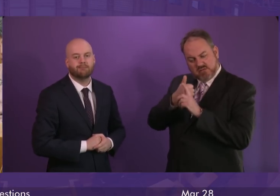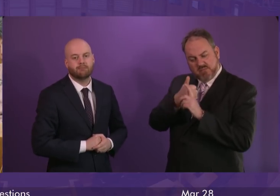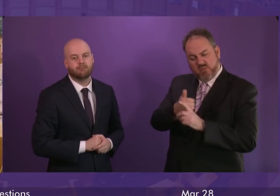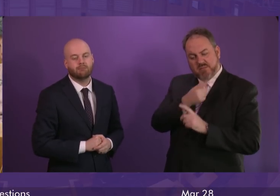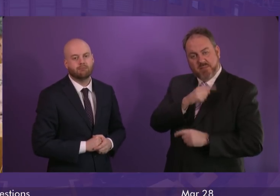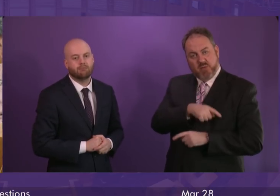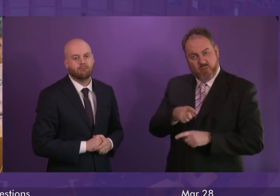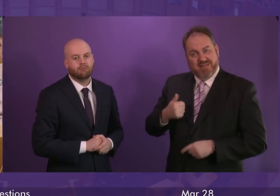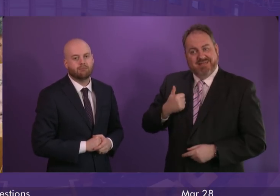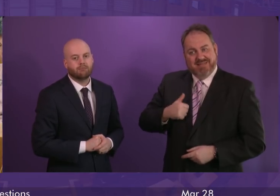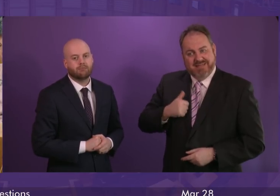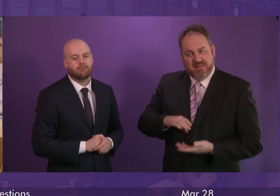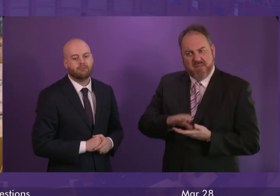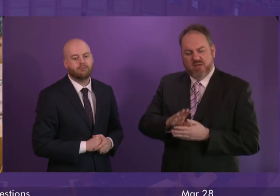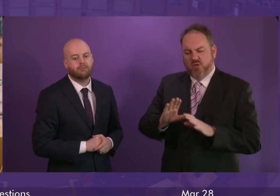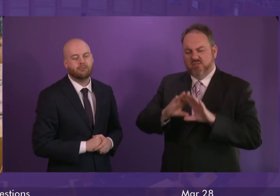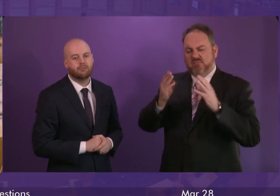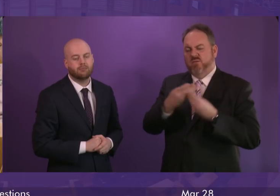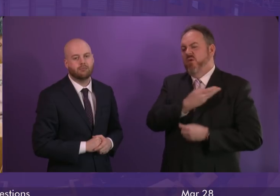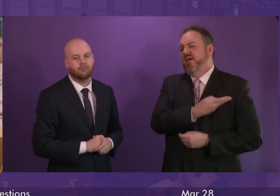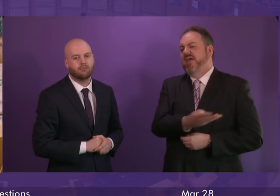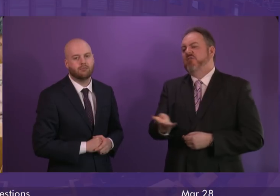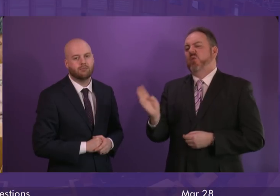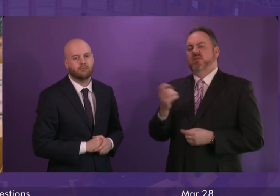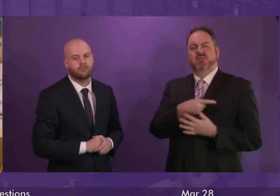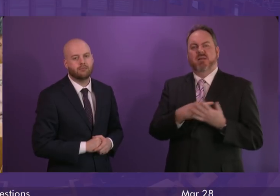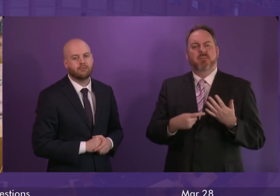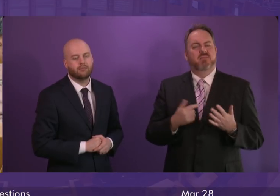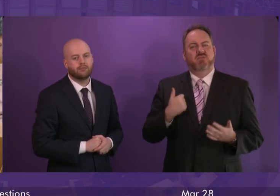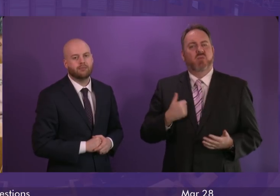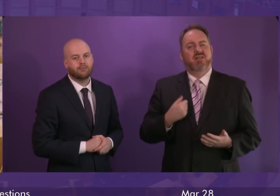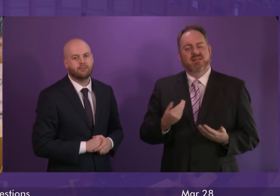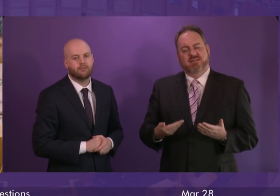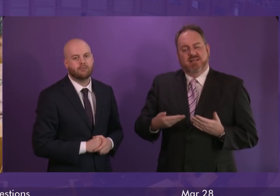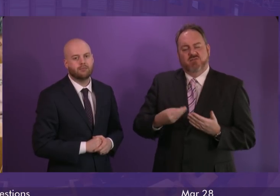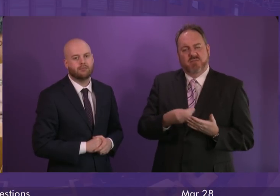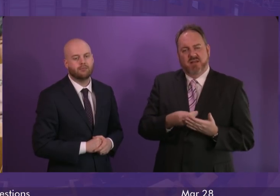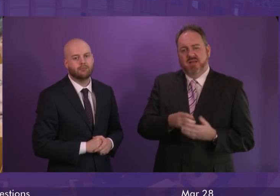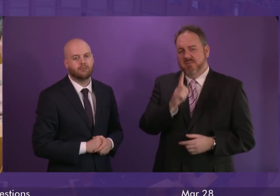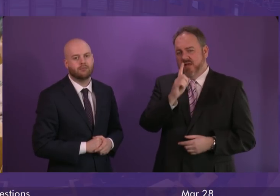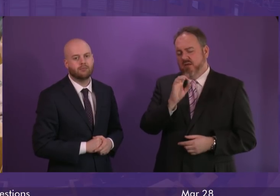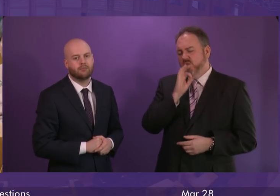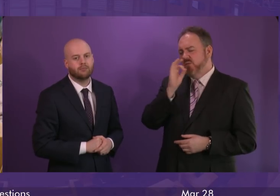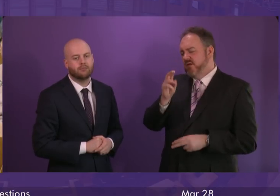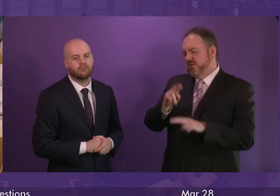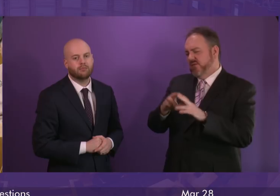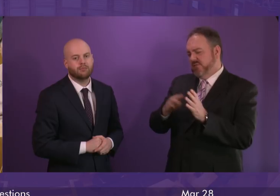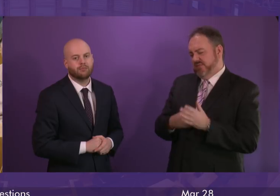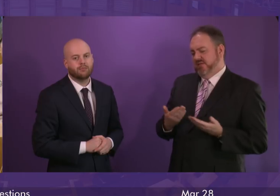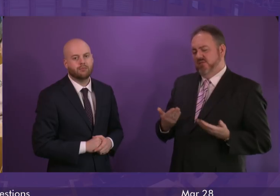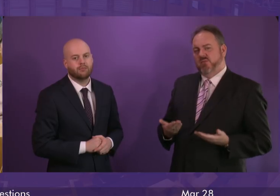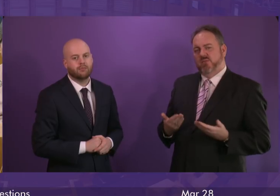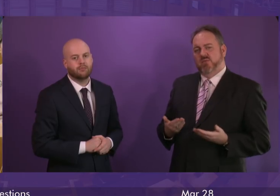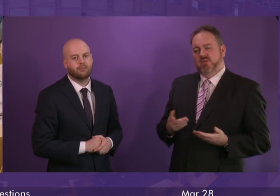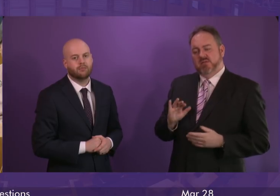and not given as a universal benefit to many people who don't need it. But can I ask the First Minister, the